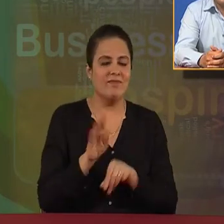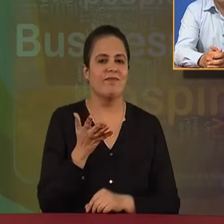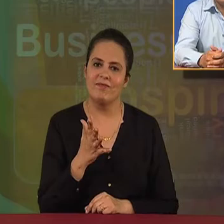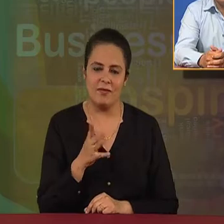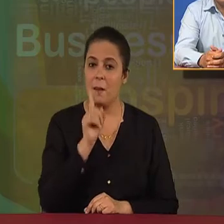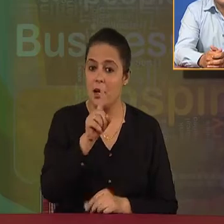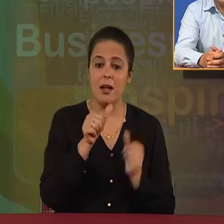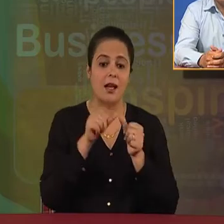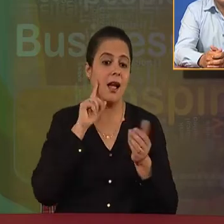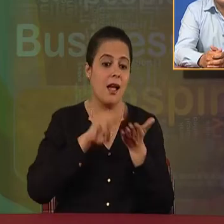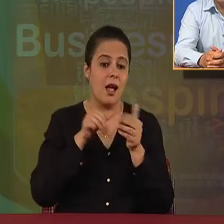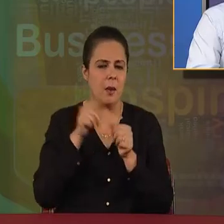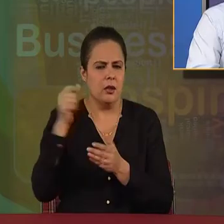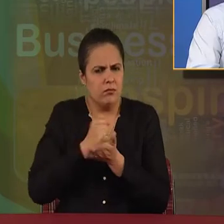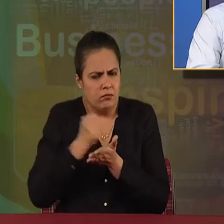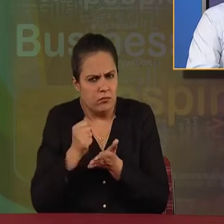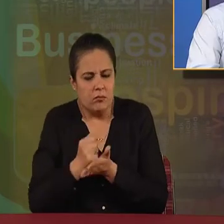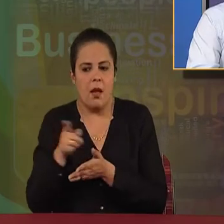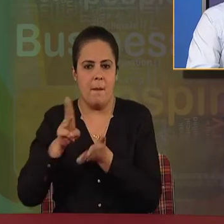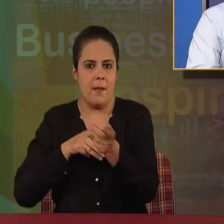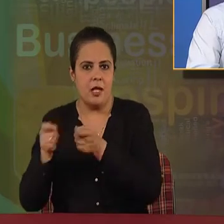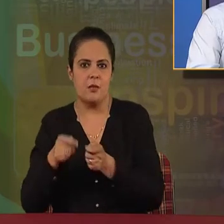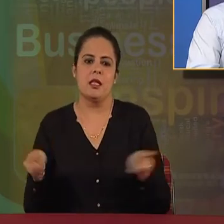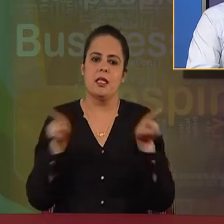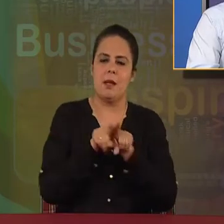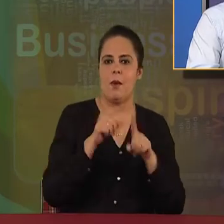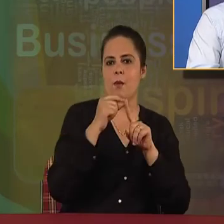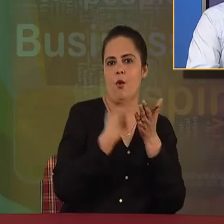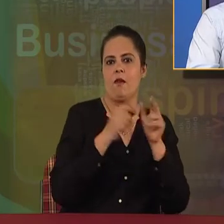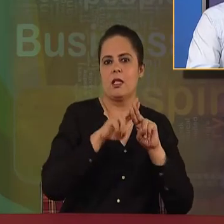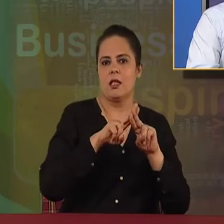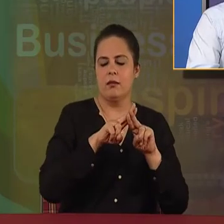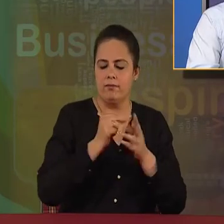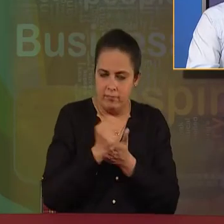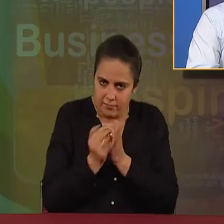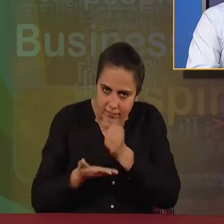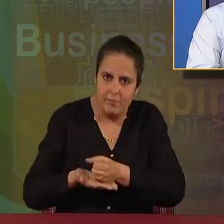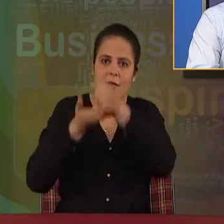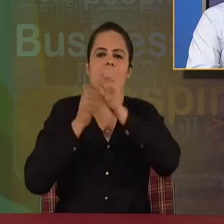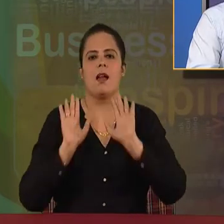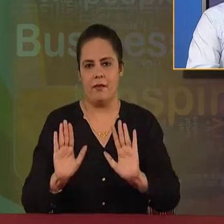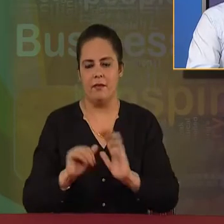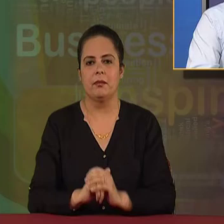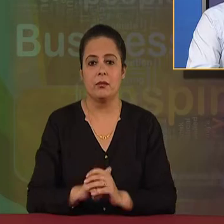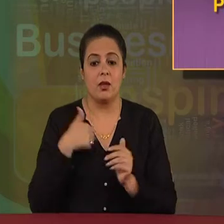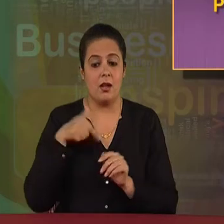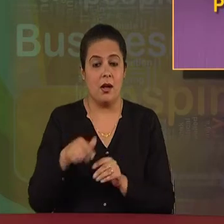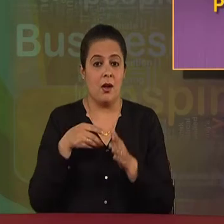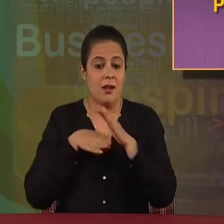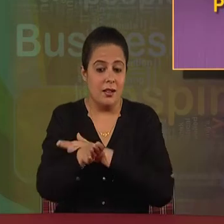management as a profession. Students, we have just finished the restricted entry as a feature of management.